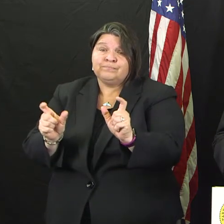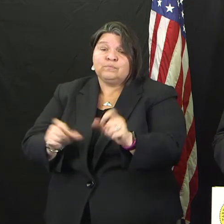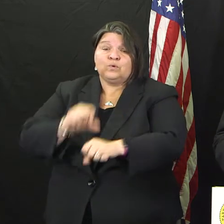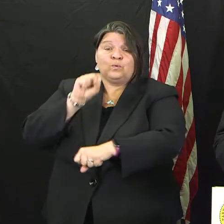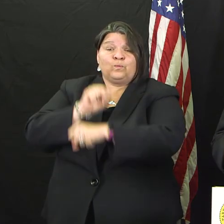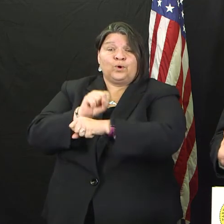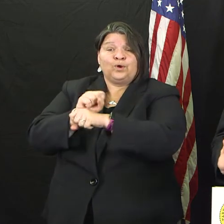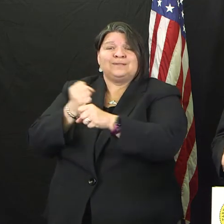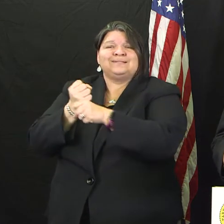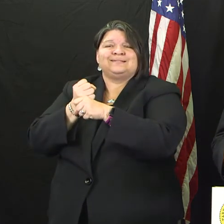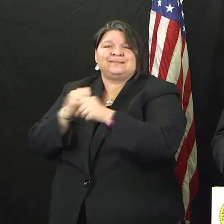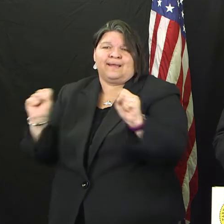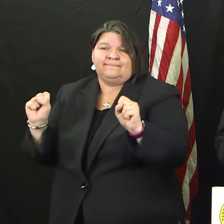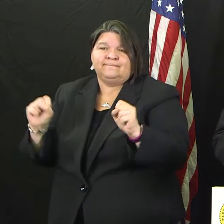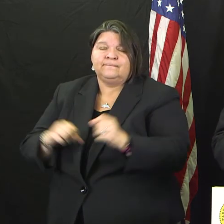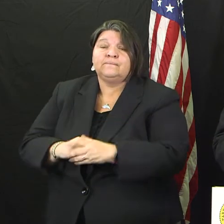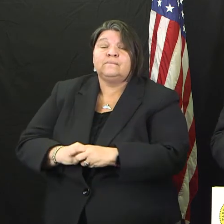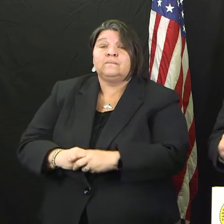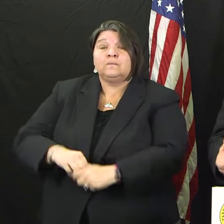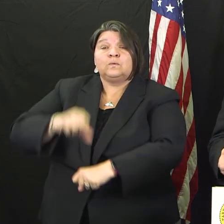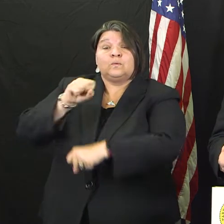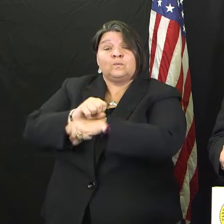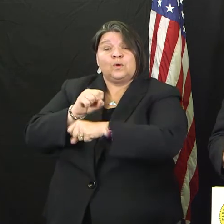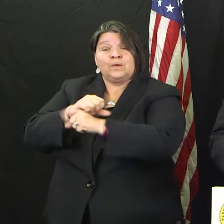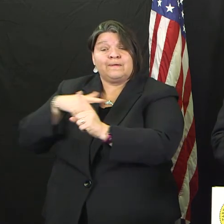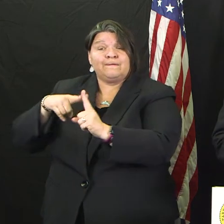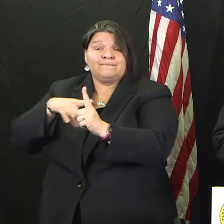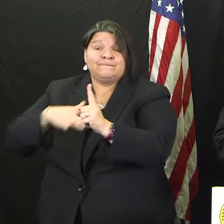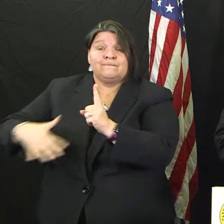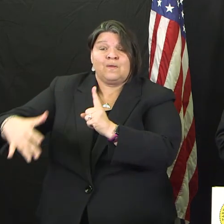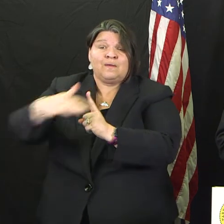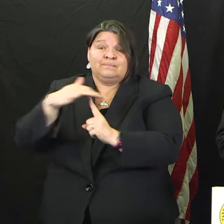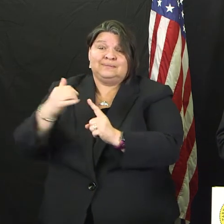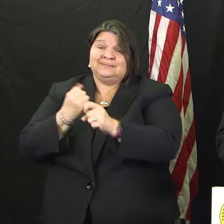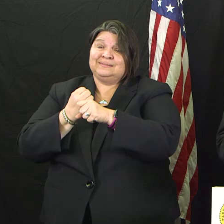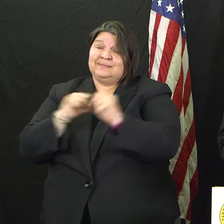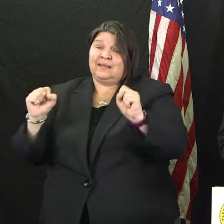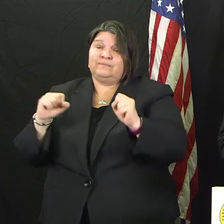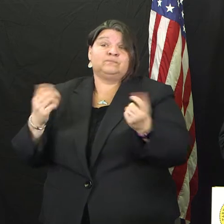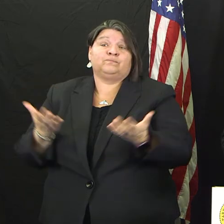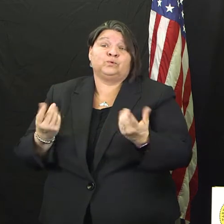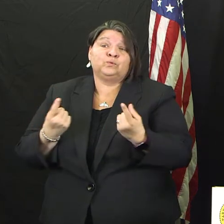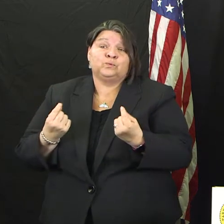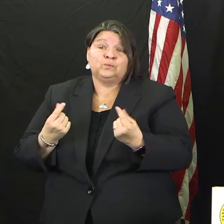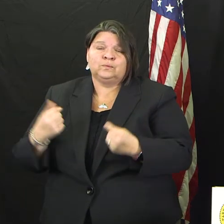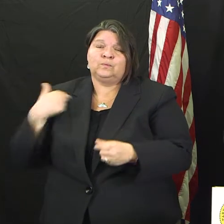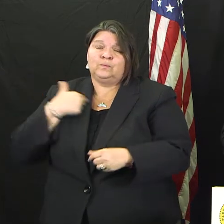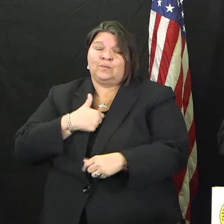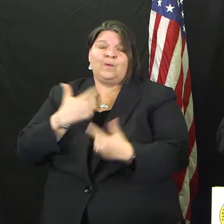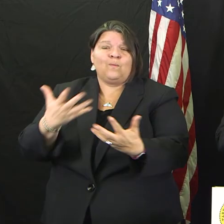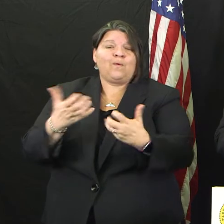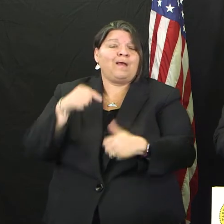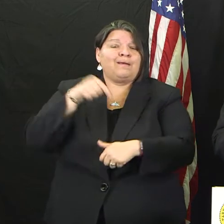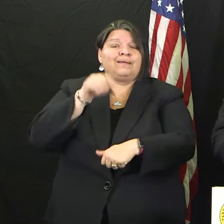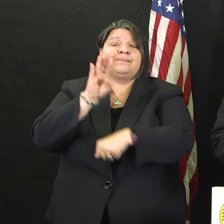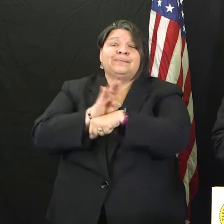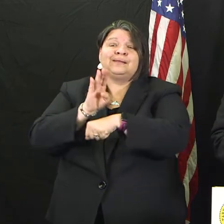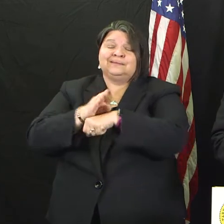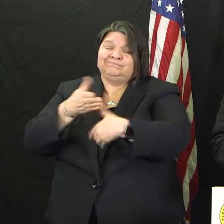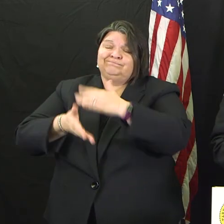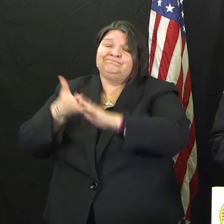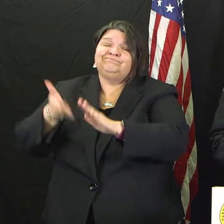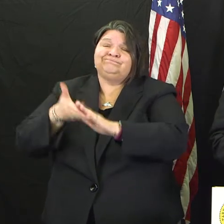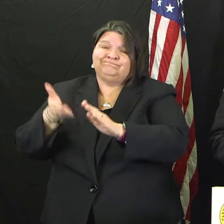environments to continue, commerce to continue, while at the same time minimizing risks. And just as we talked about